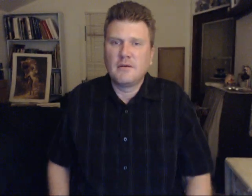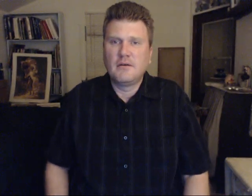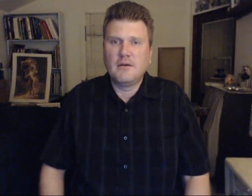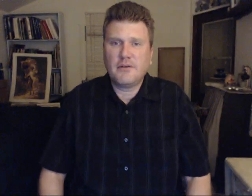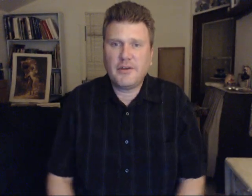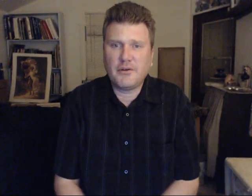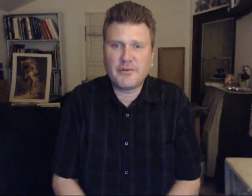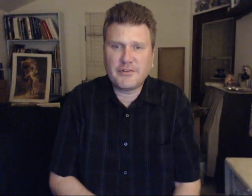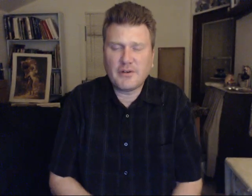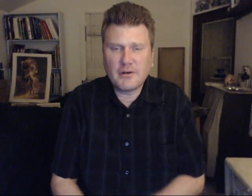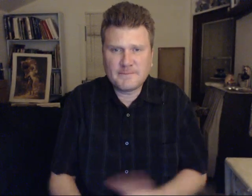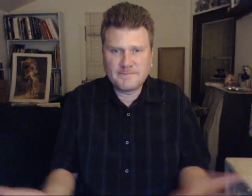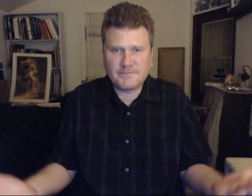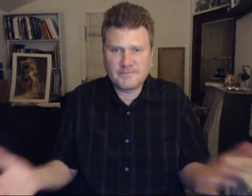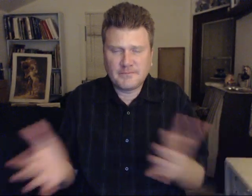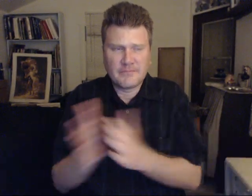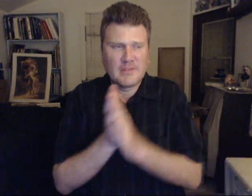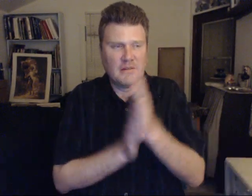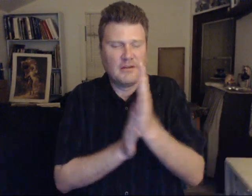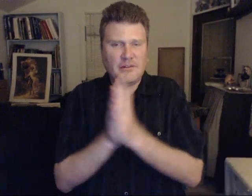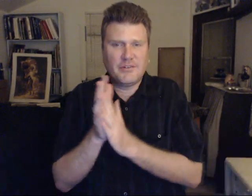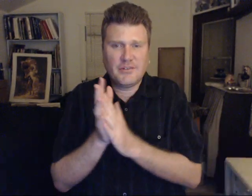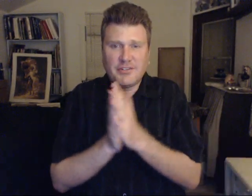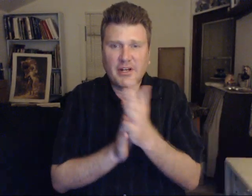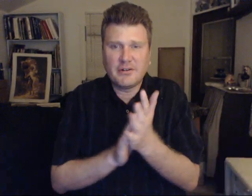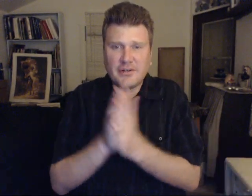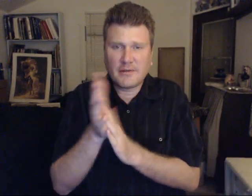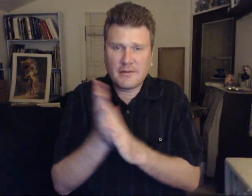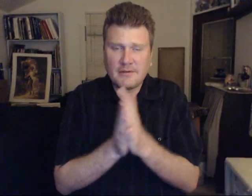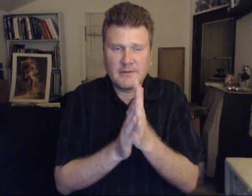Okay, greetings all. This is a channeling...